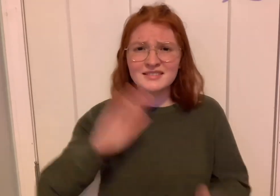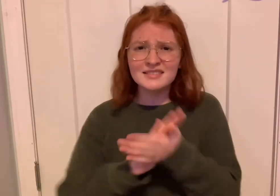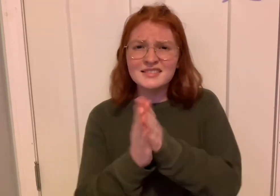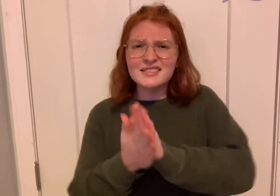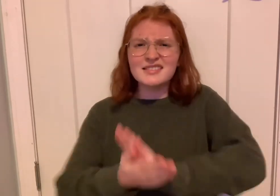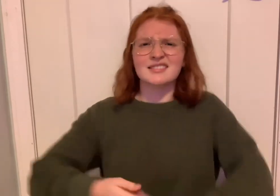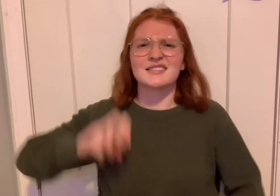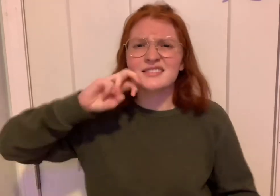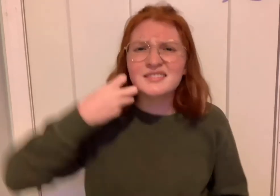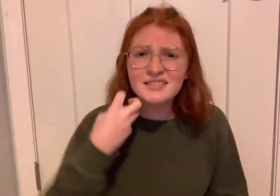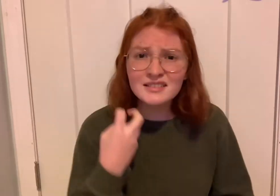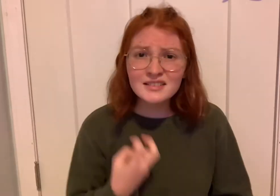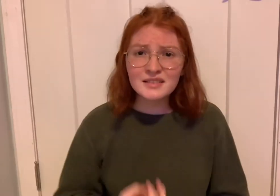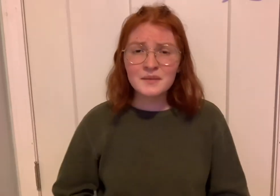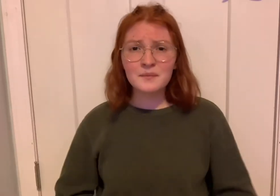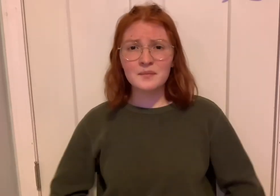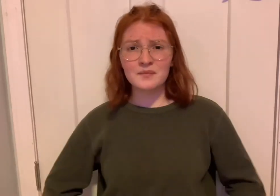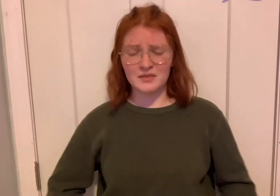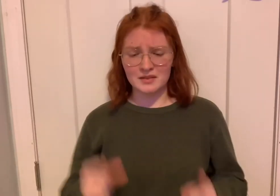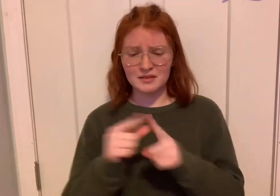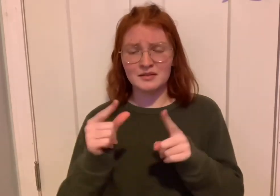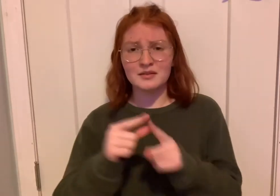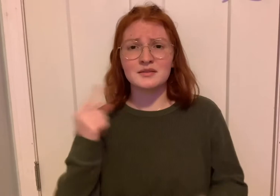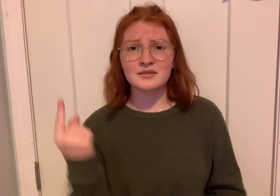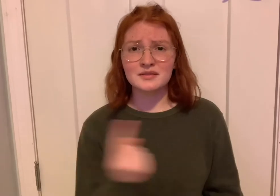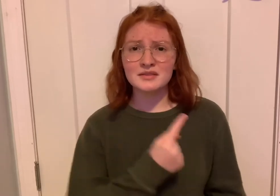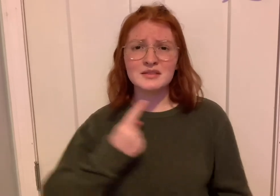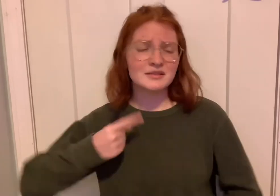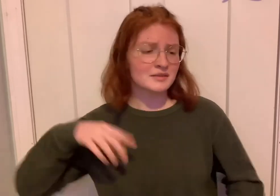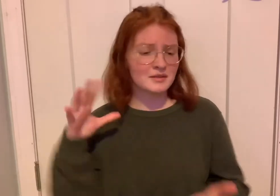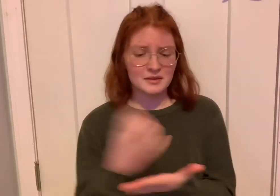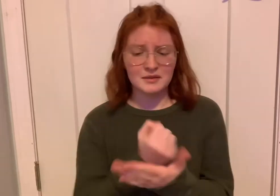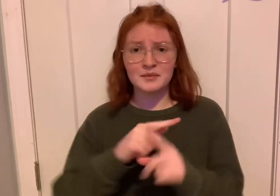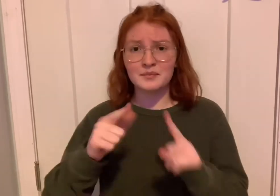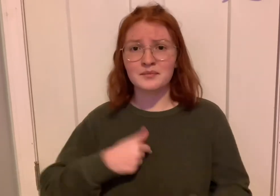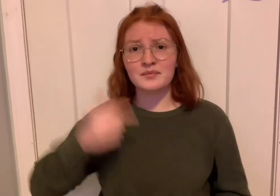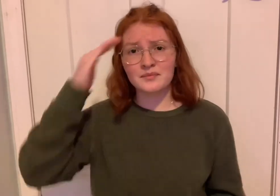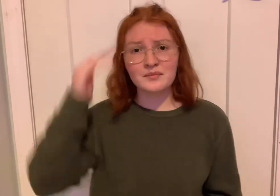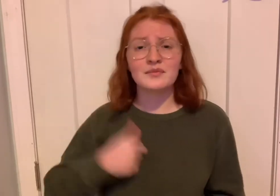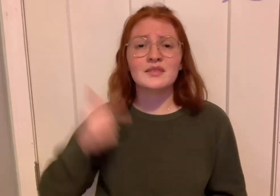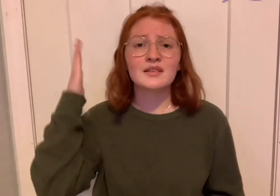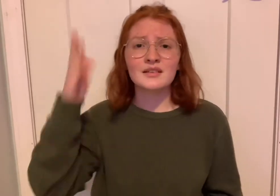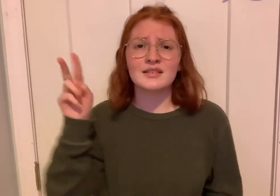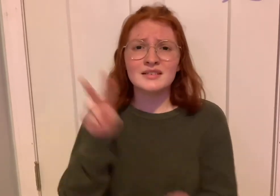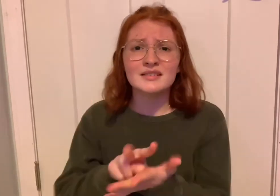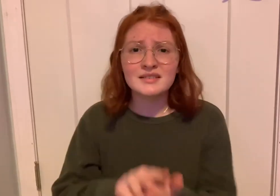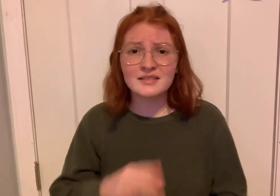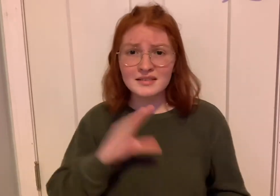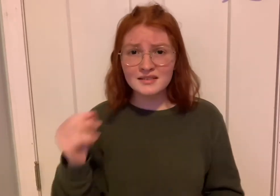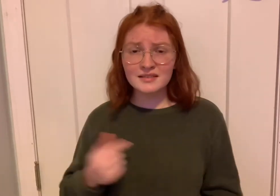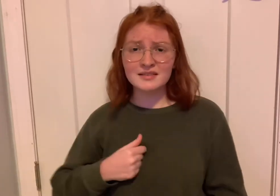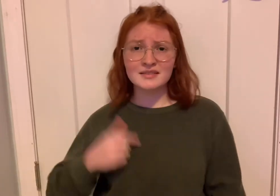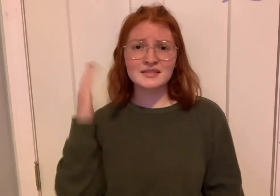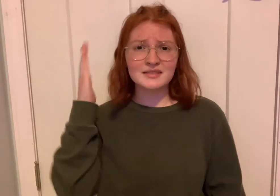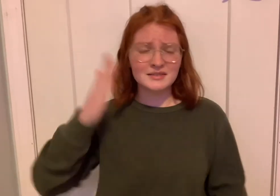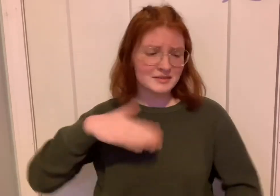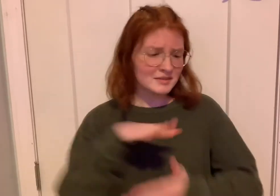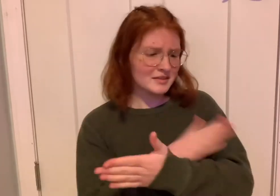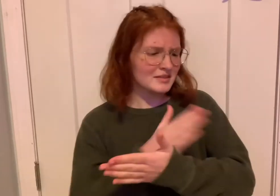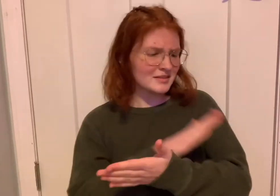fucking rude Words they always win, but I know I'll lose And I'd sing a song that'd be